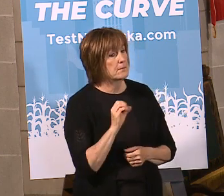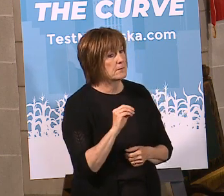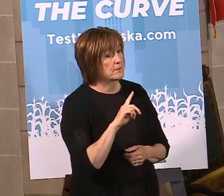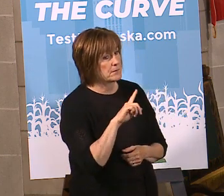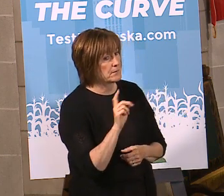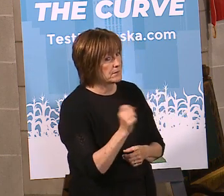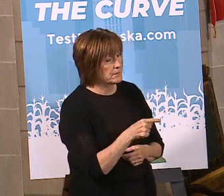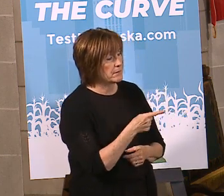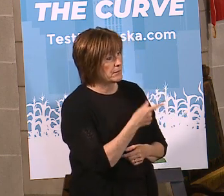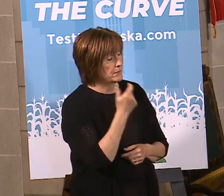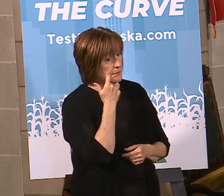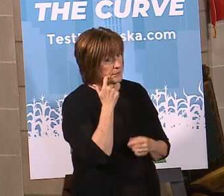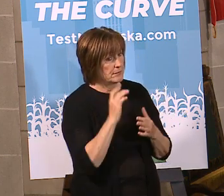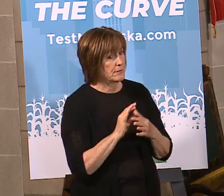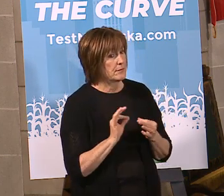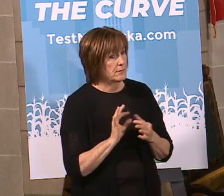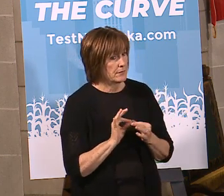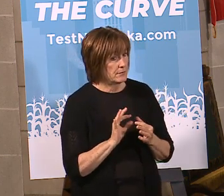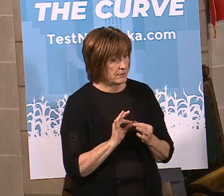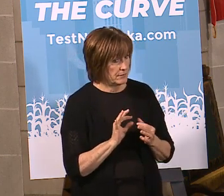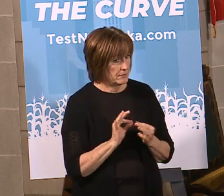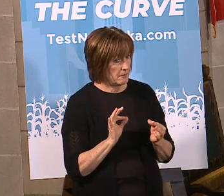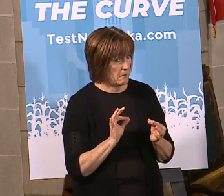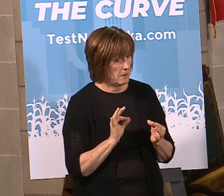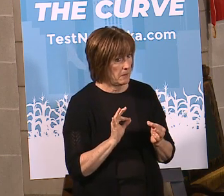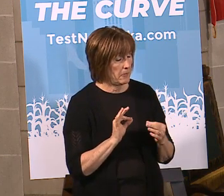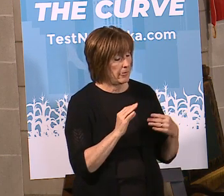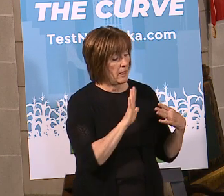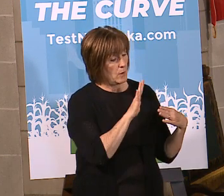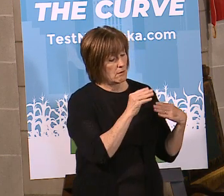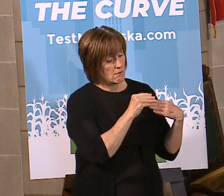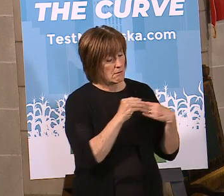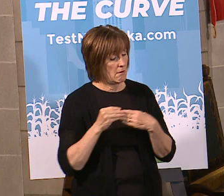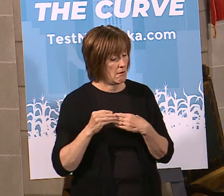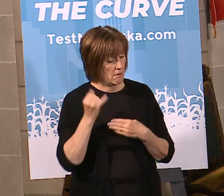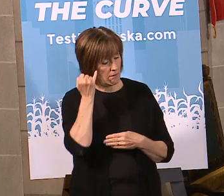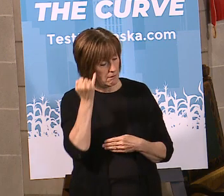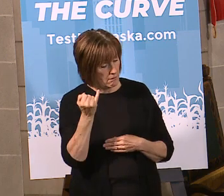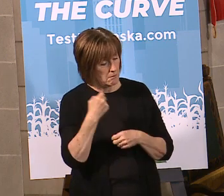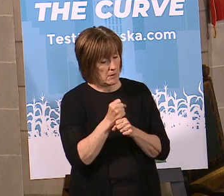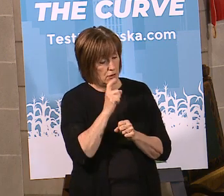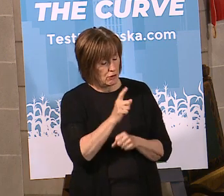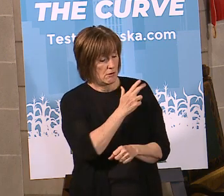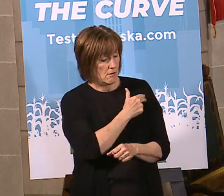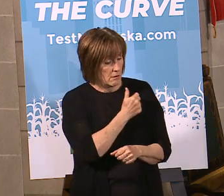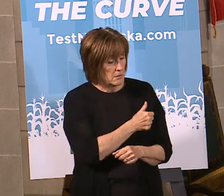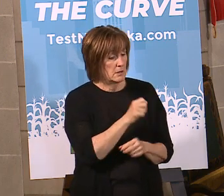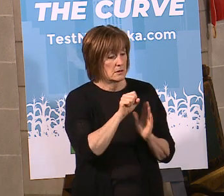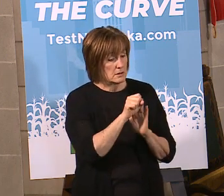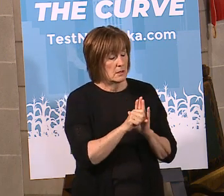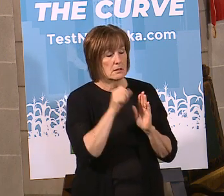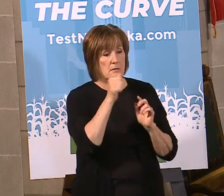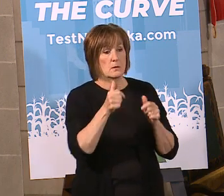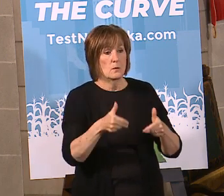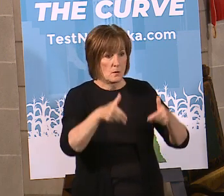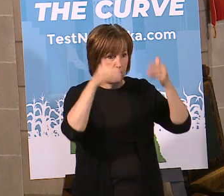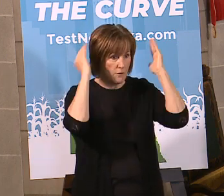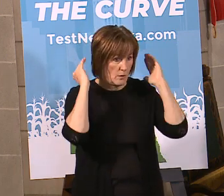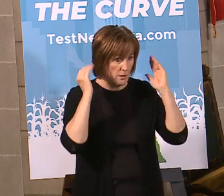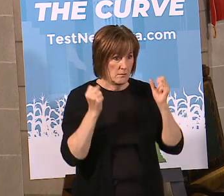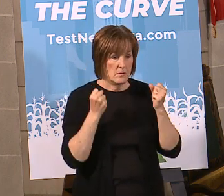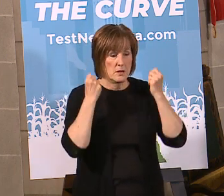So, as you just said that your guiding principle is to make sure that the hospitals in the state are not overwhelmed.